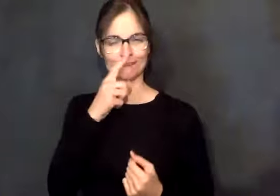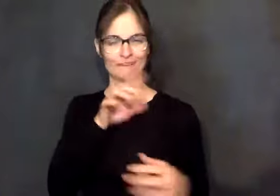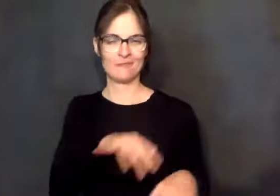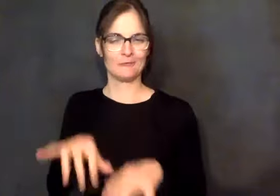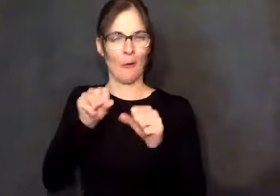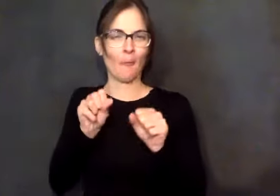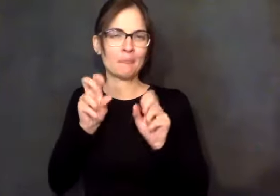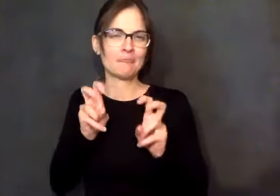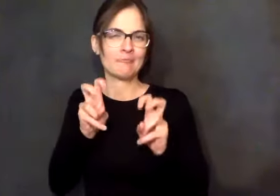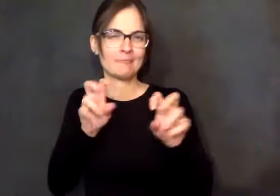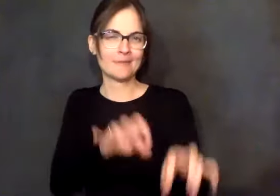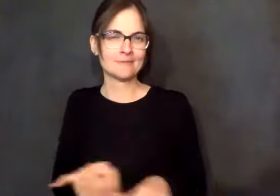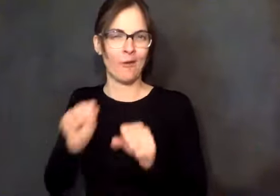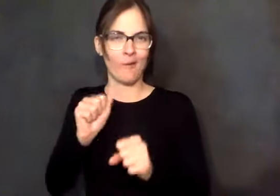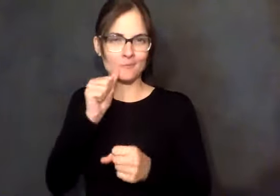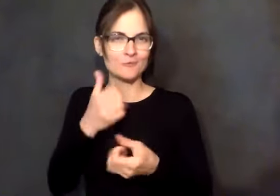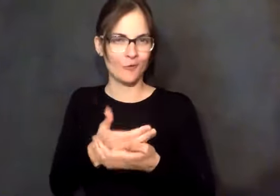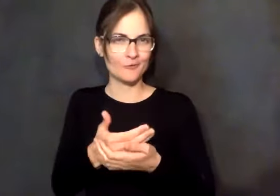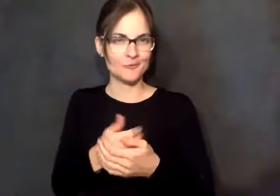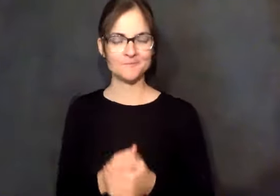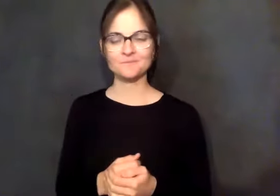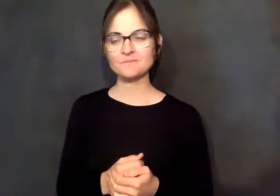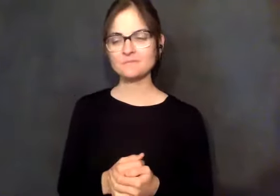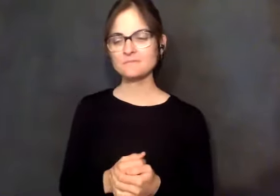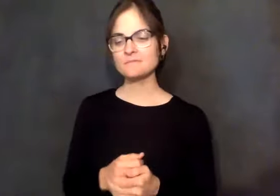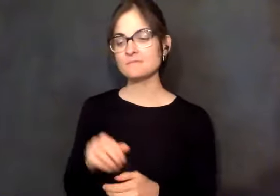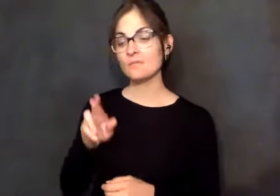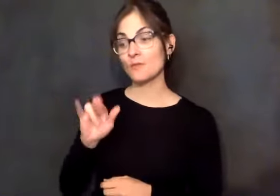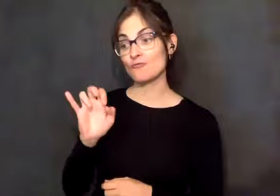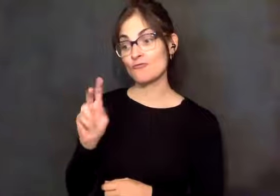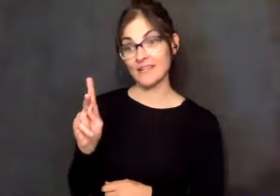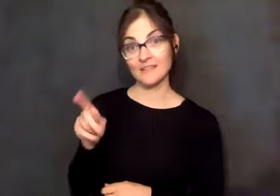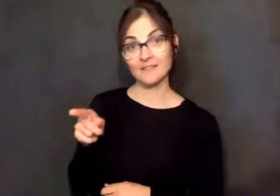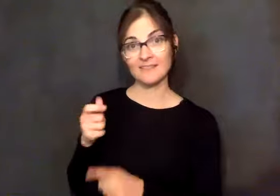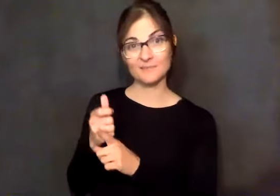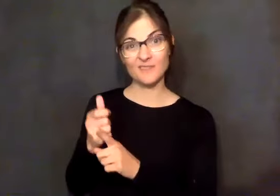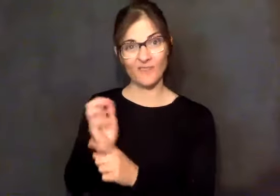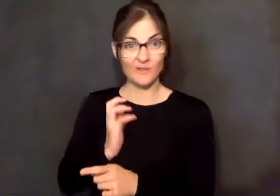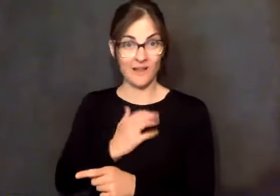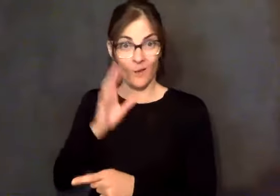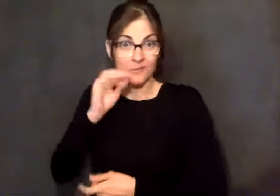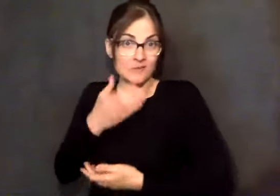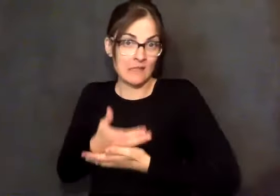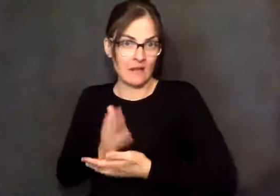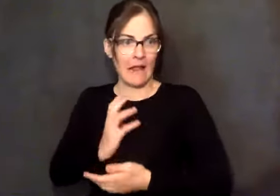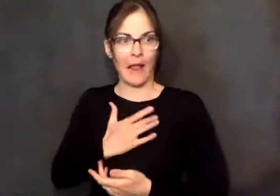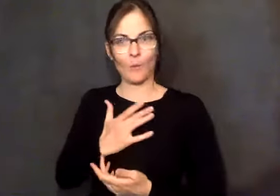told him, and I said, and Rick would be my son by choice. And he became our son by choice, and Connie was